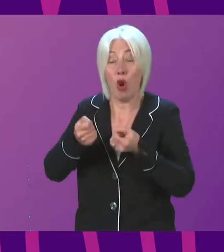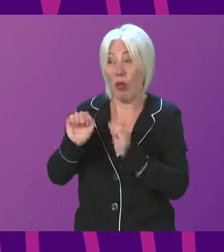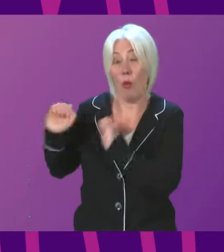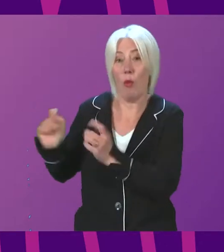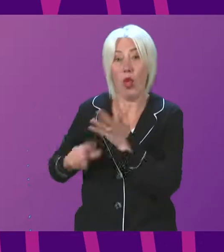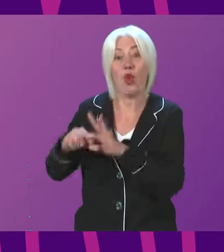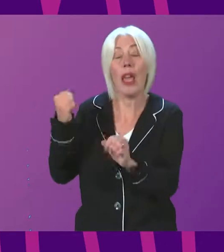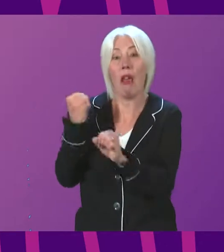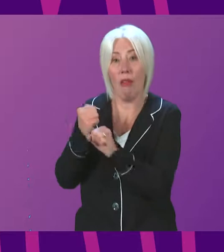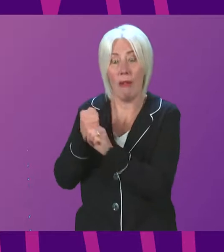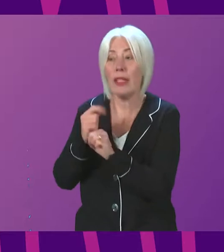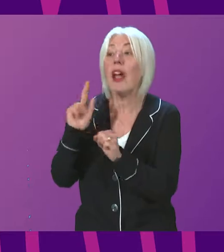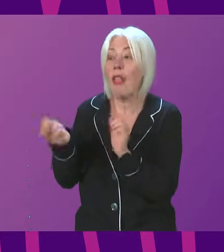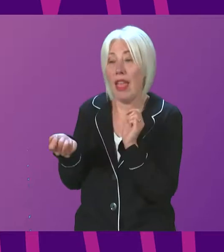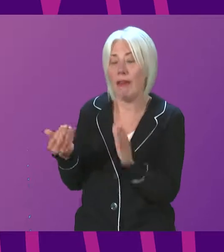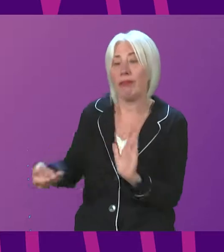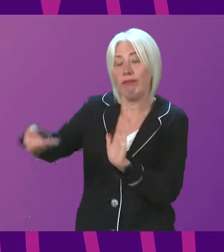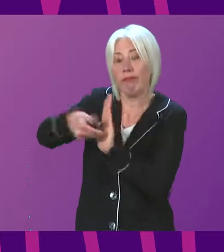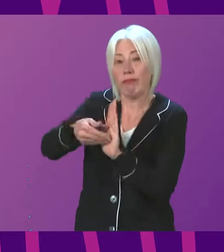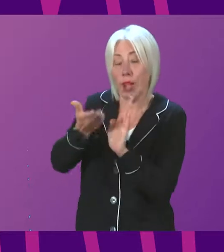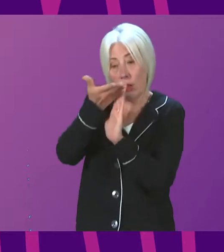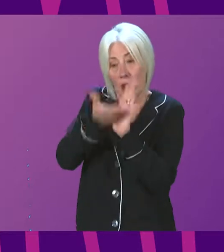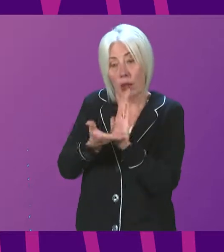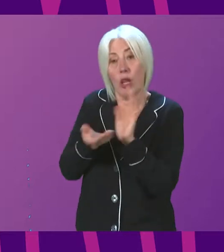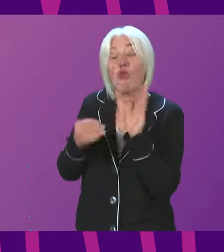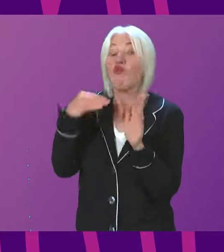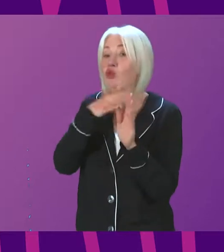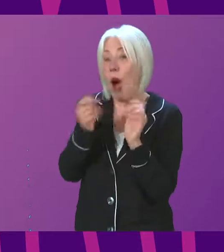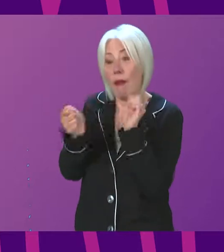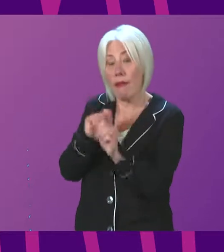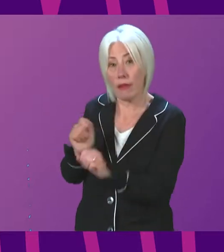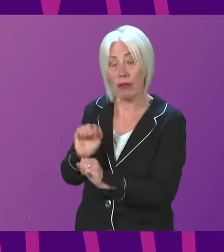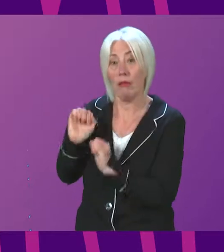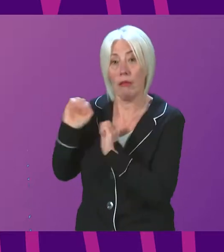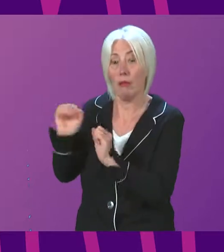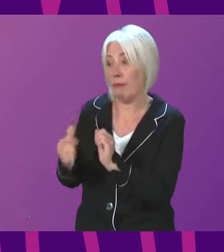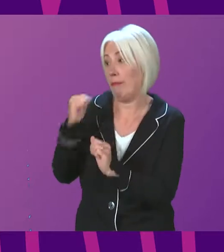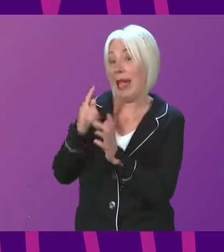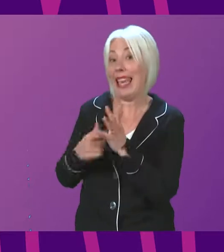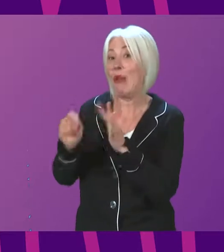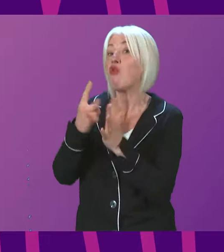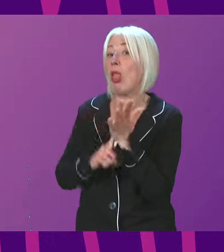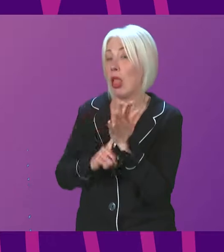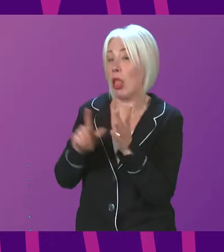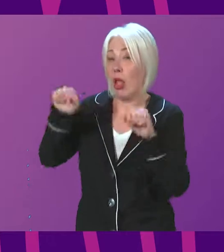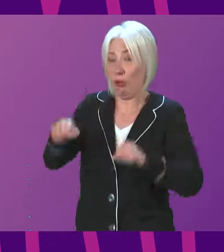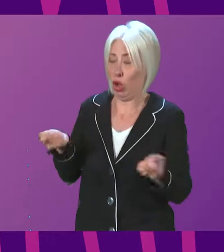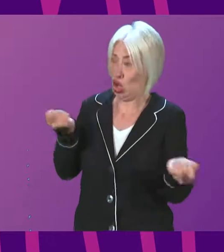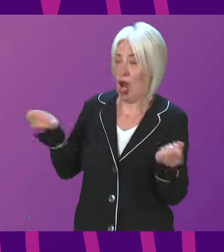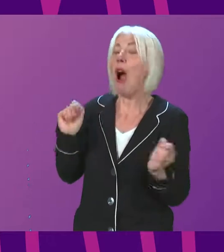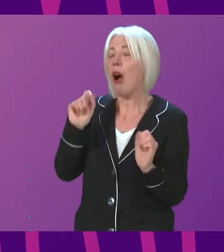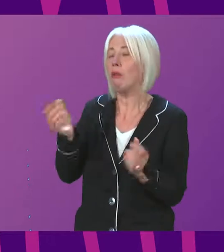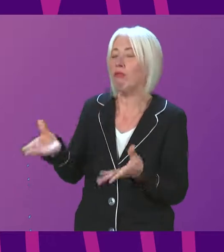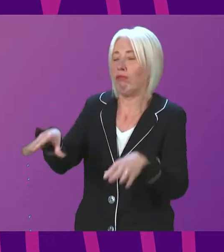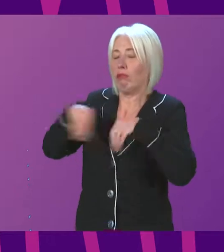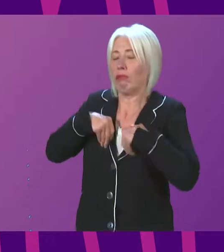into the revised draft terms of reference, which were consulted on by Barness Hallett in April. I am particularly pleased to note,